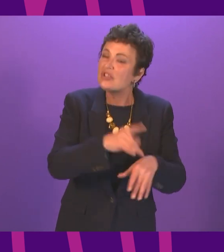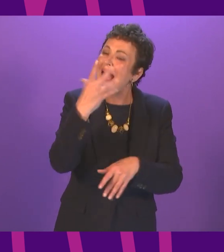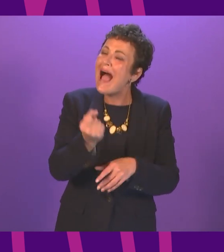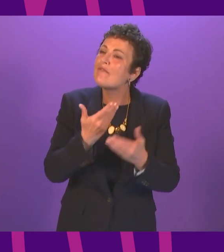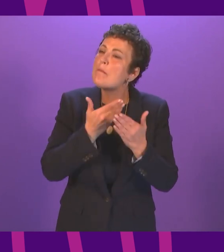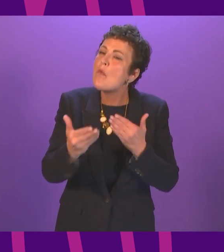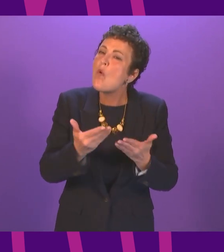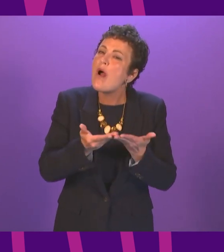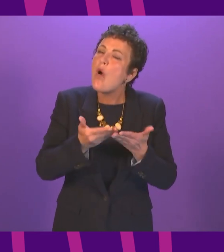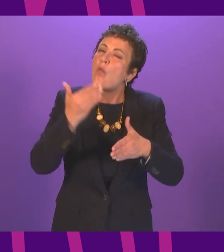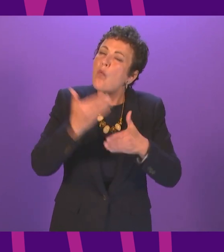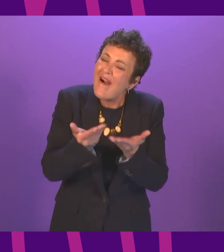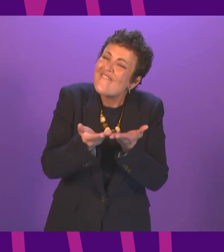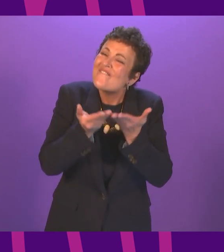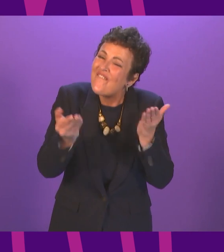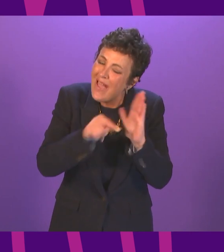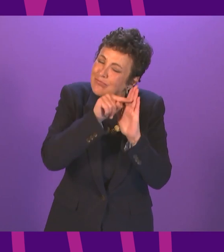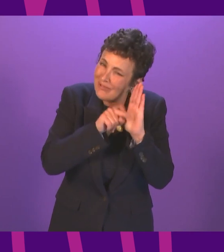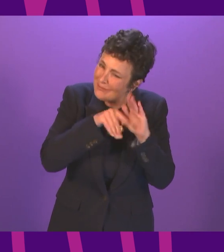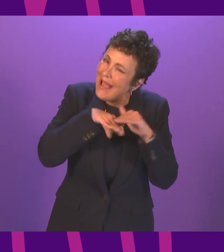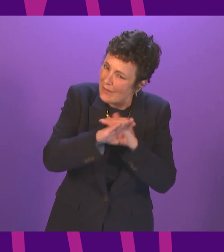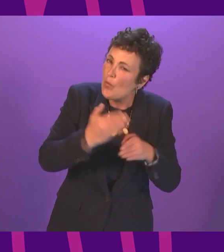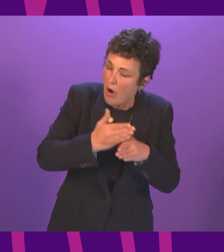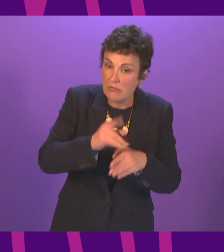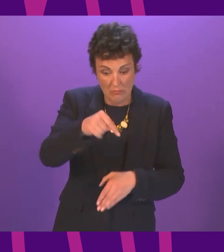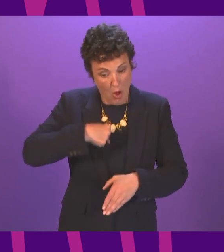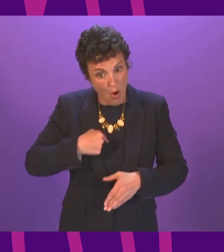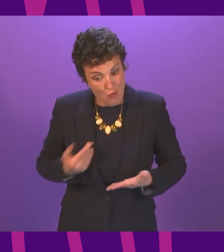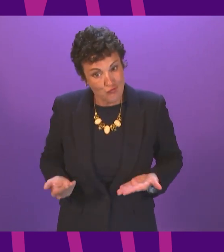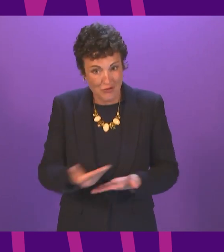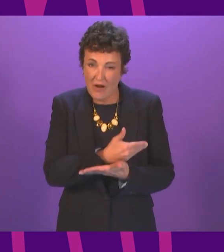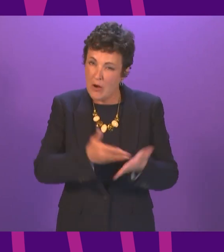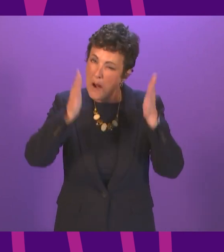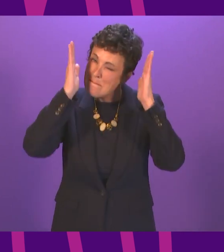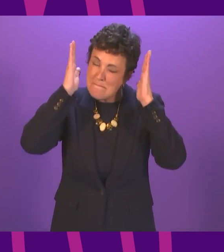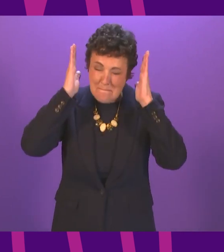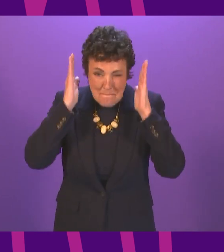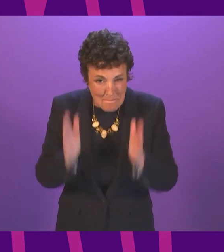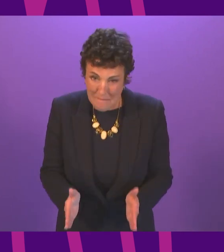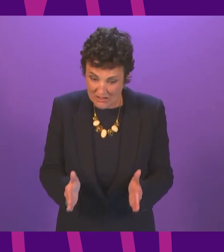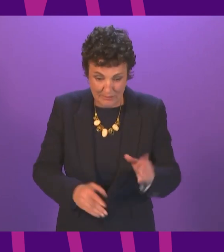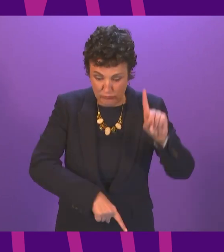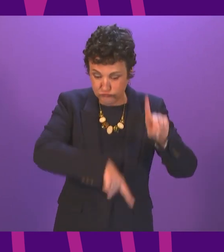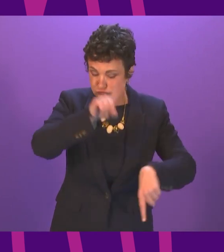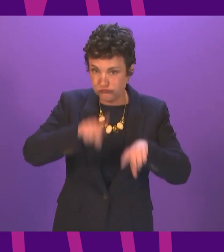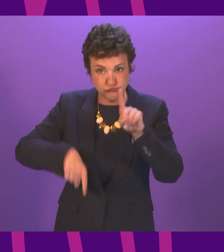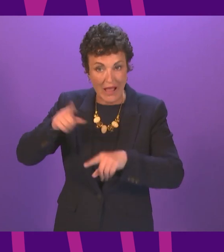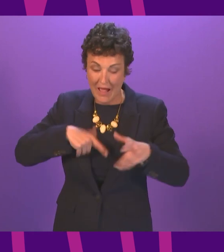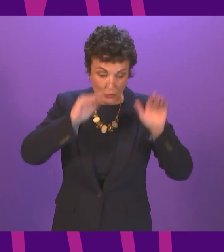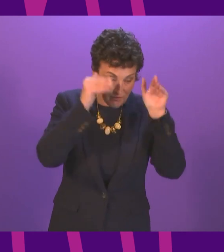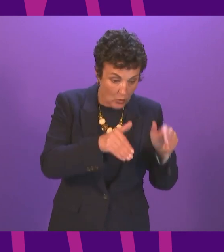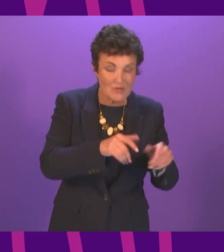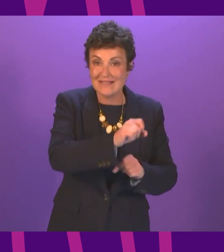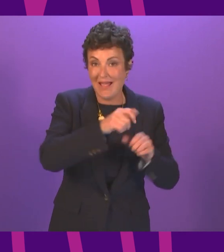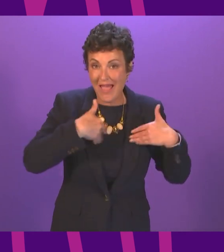Our recovery must and will be multifaceted focusing on health